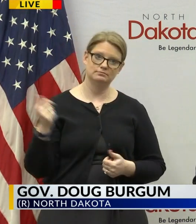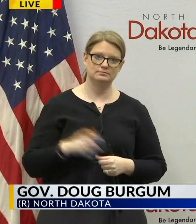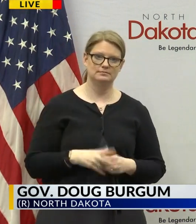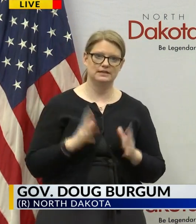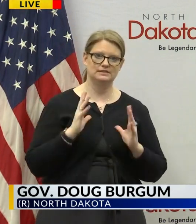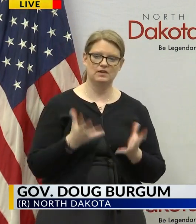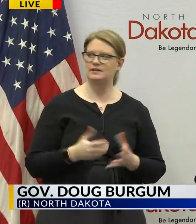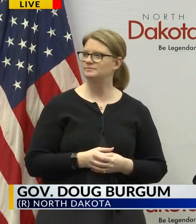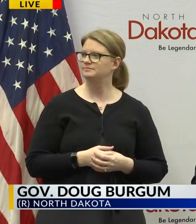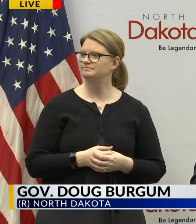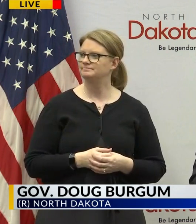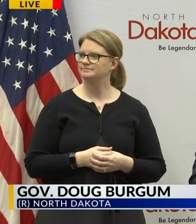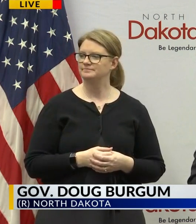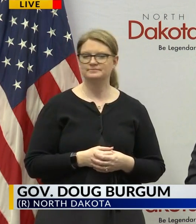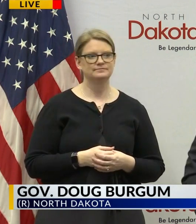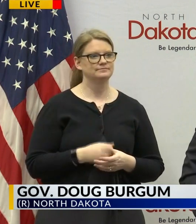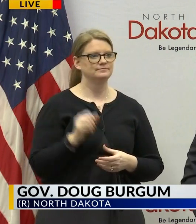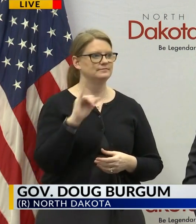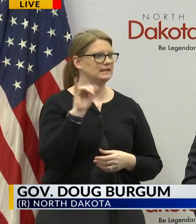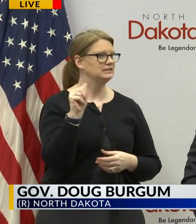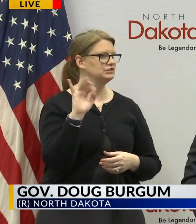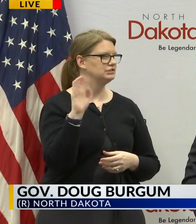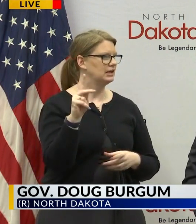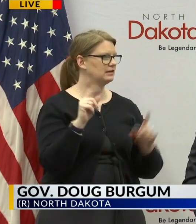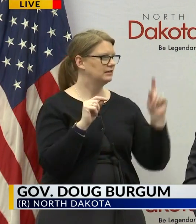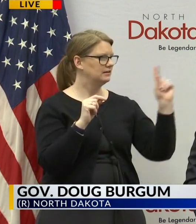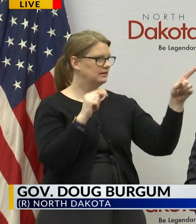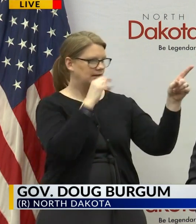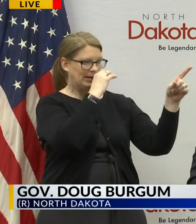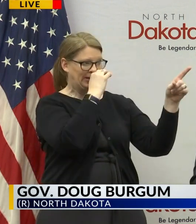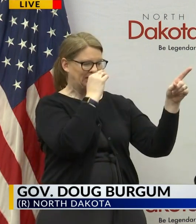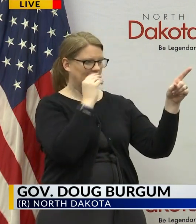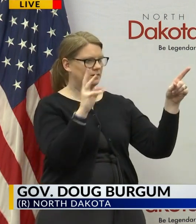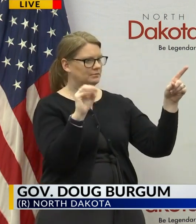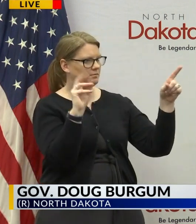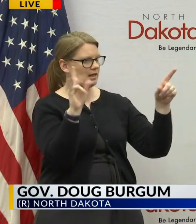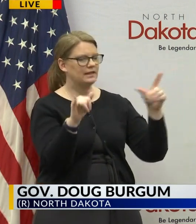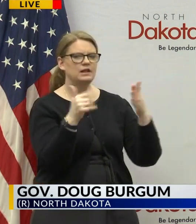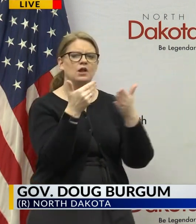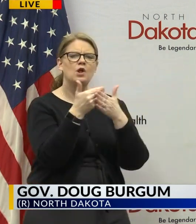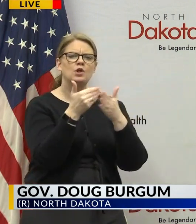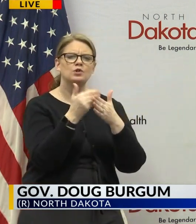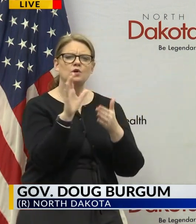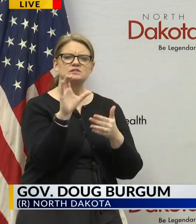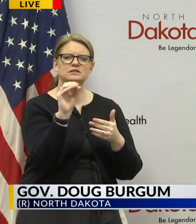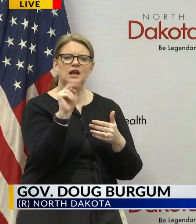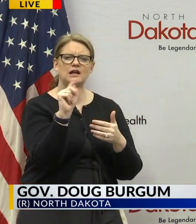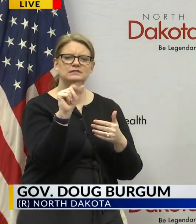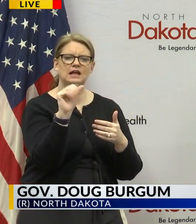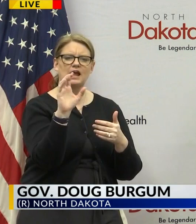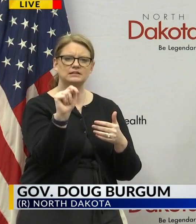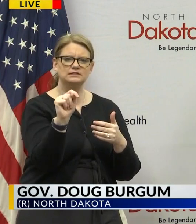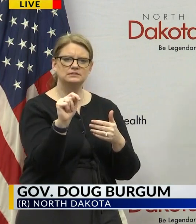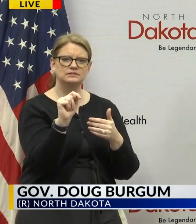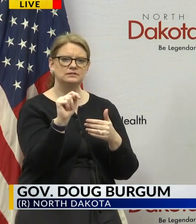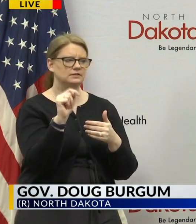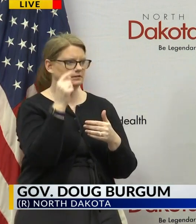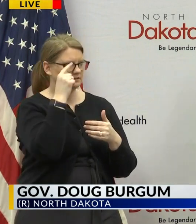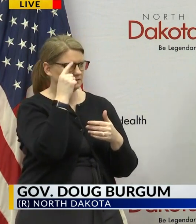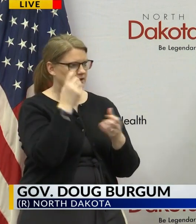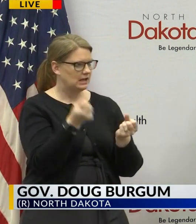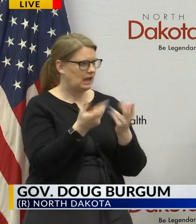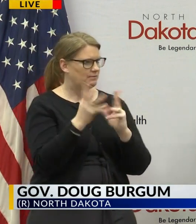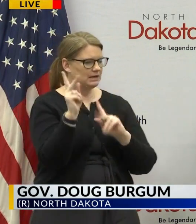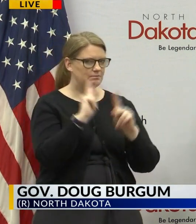jack question for molly about close contacts just wondering if you can say how many